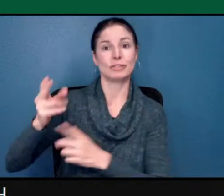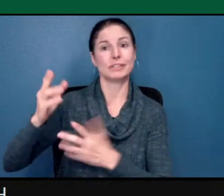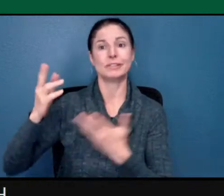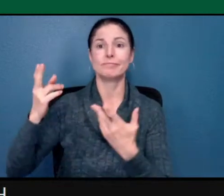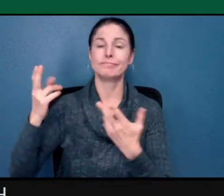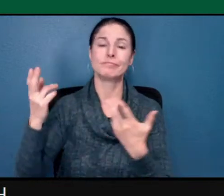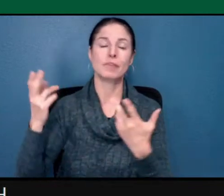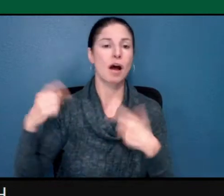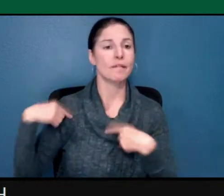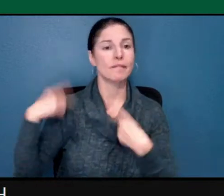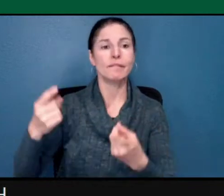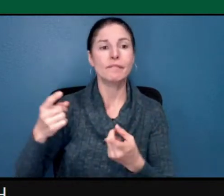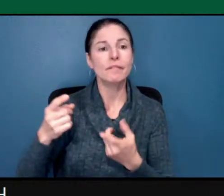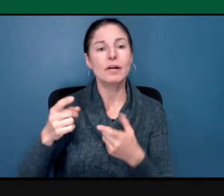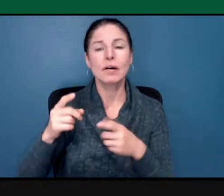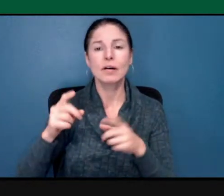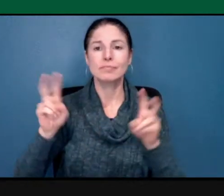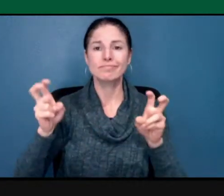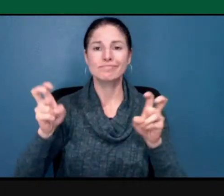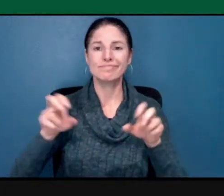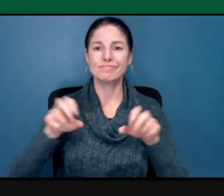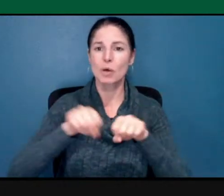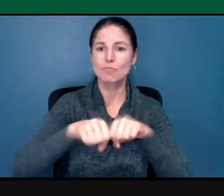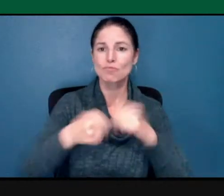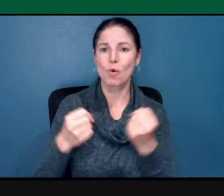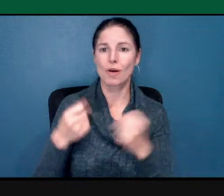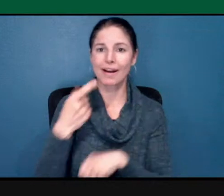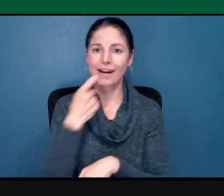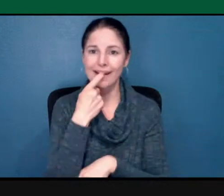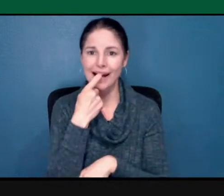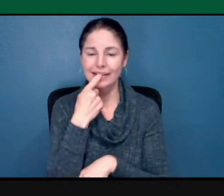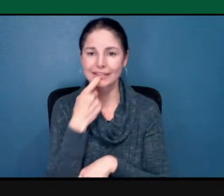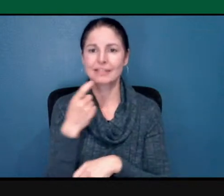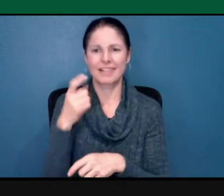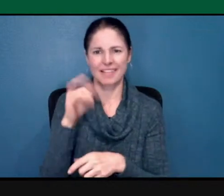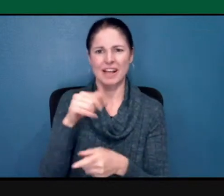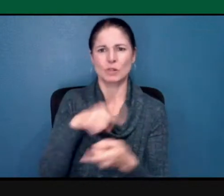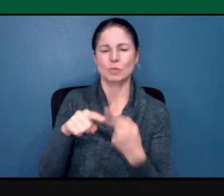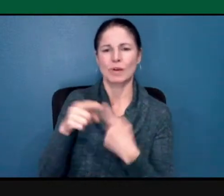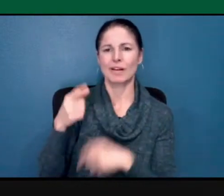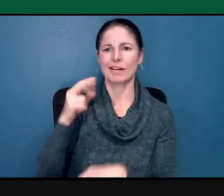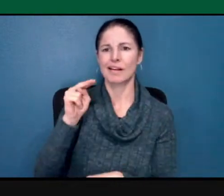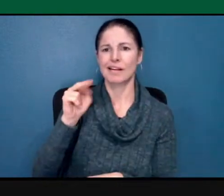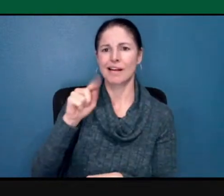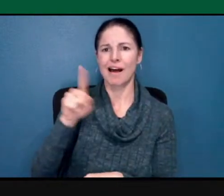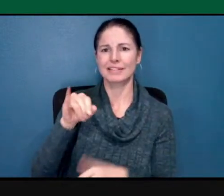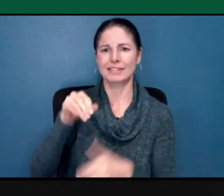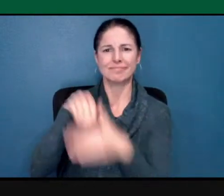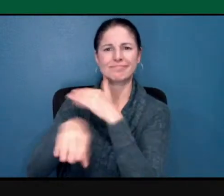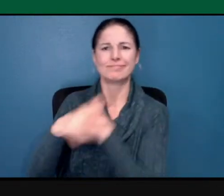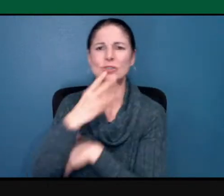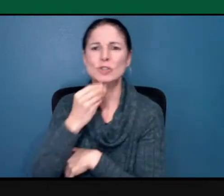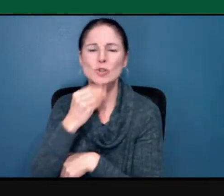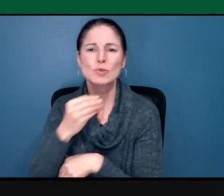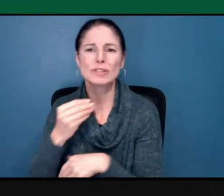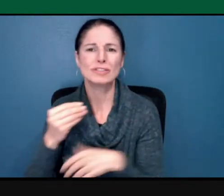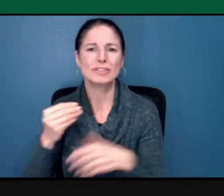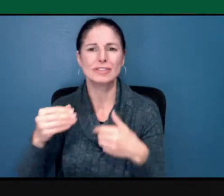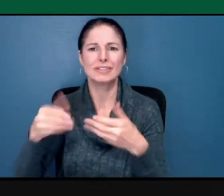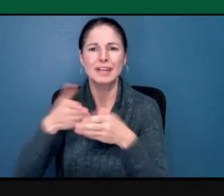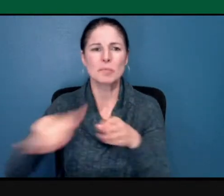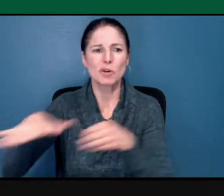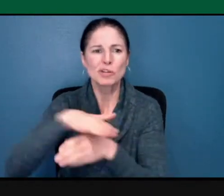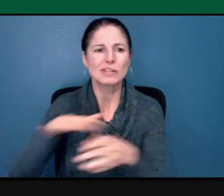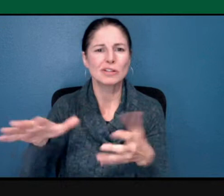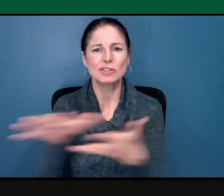This is a day when the Nazis went into Jewish neighborhoods, destroying 267 synagogues, 7